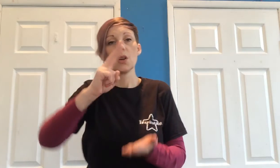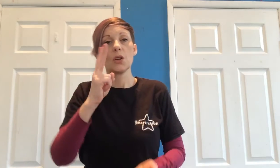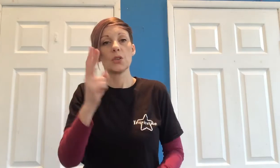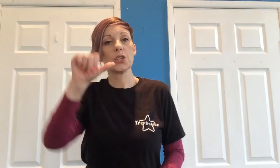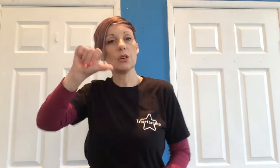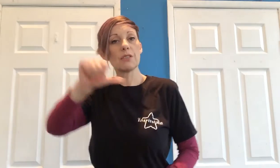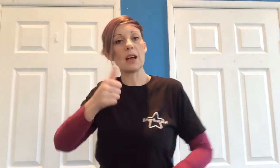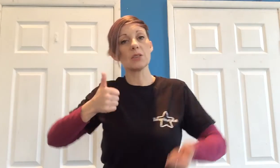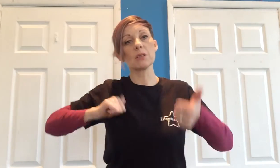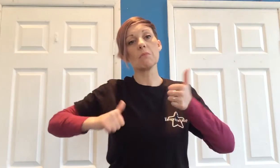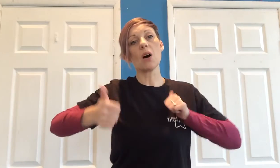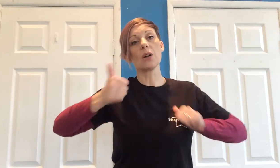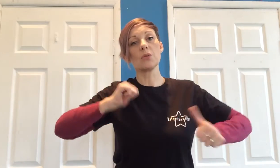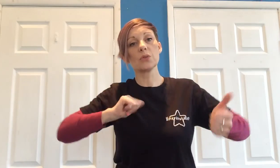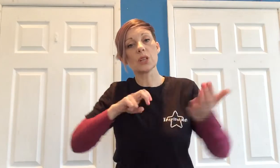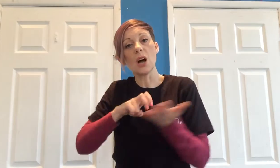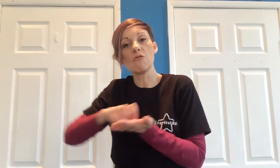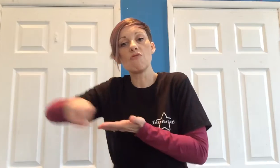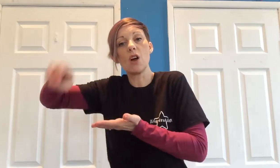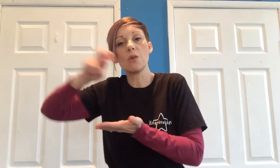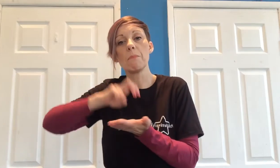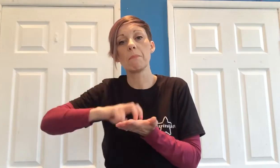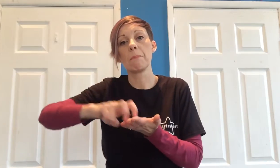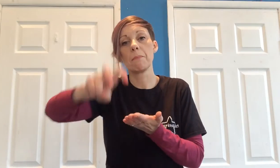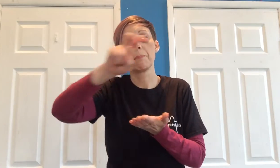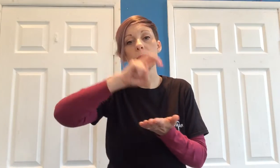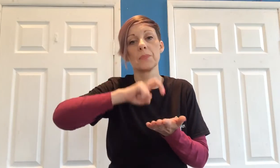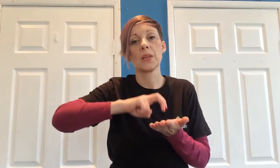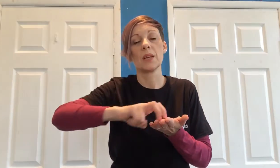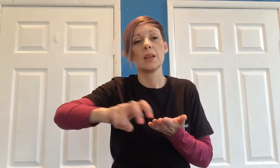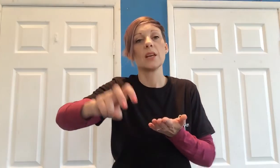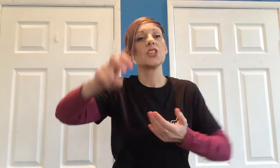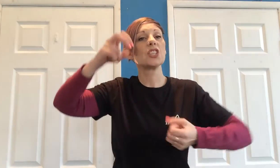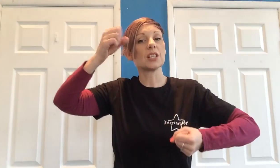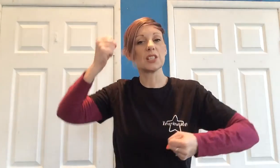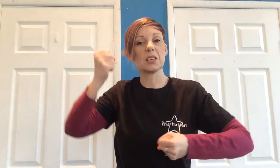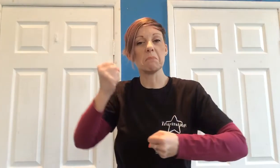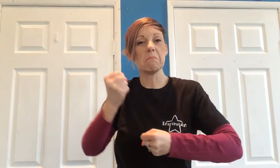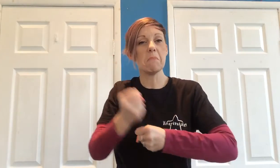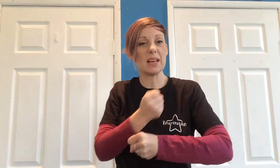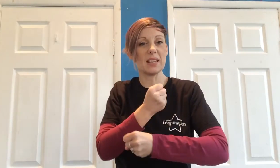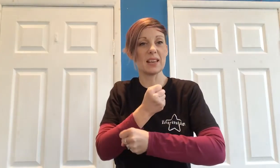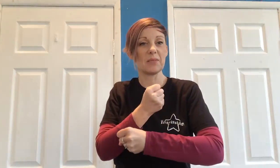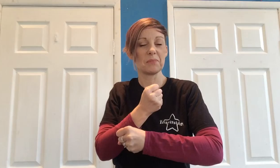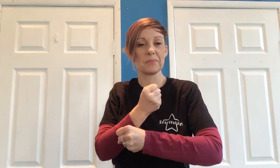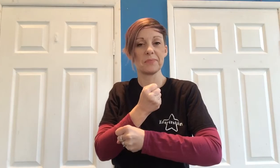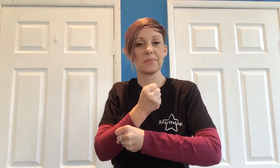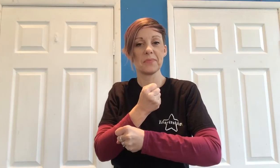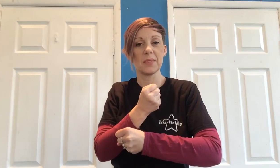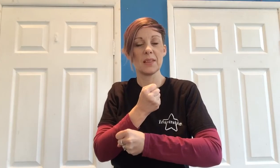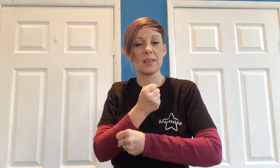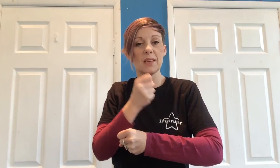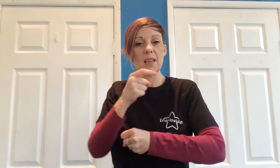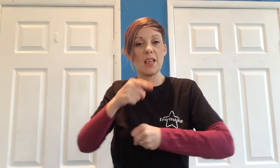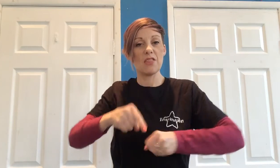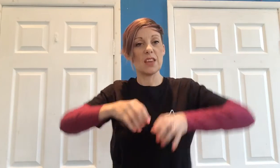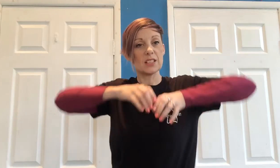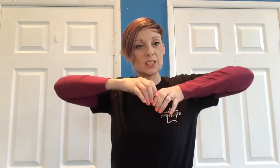2,000 miles. I roam just to make this